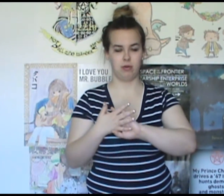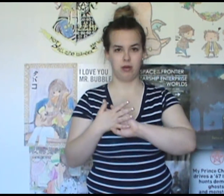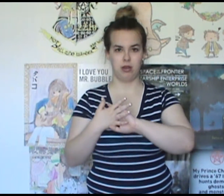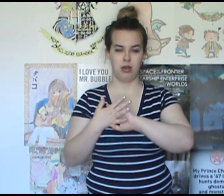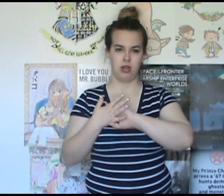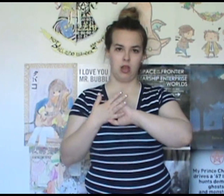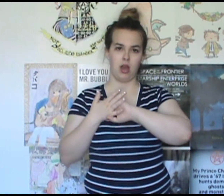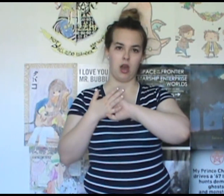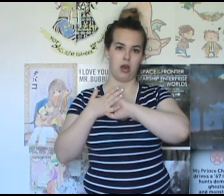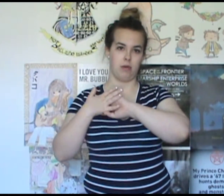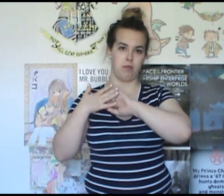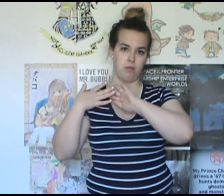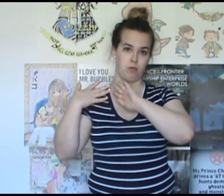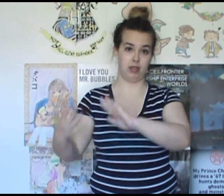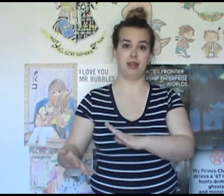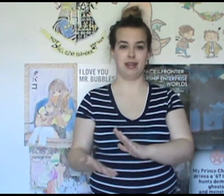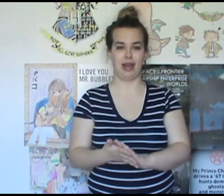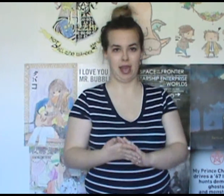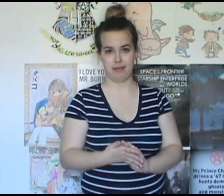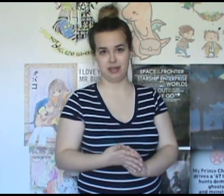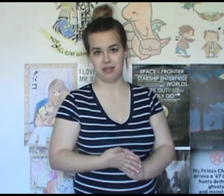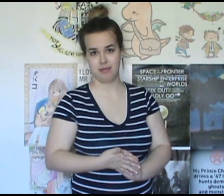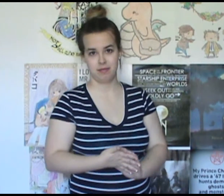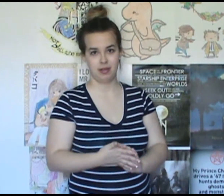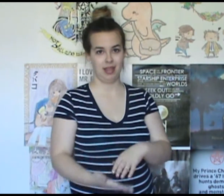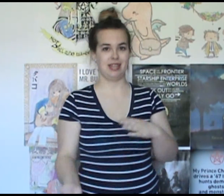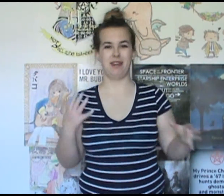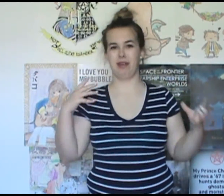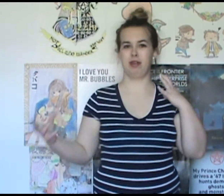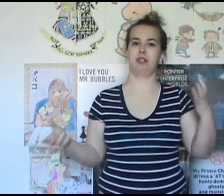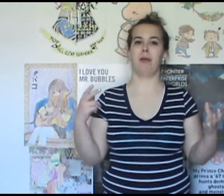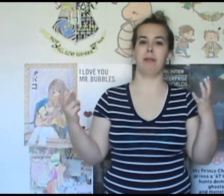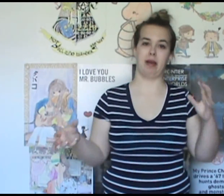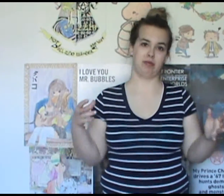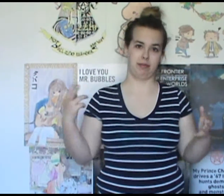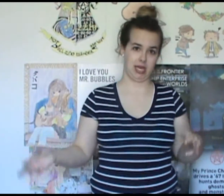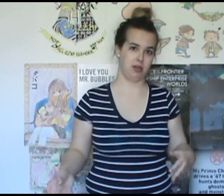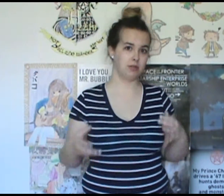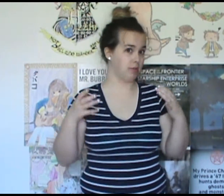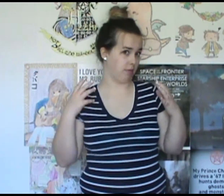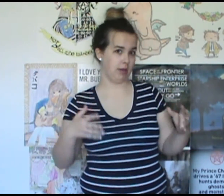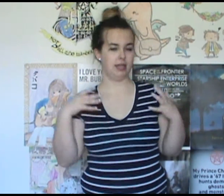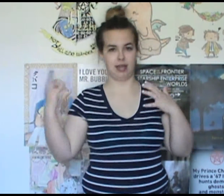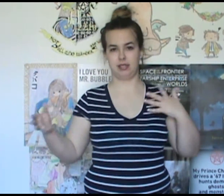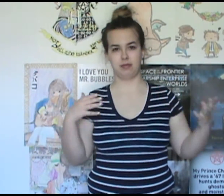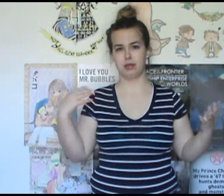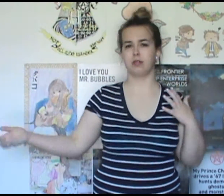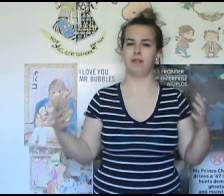when the attack happened. It did a very good job at bouncing back those with really nice sort of